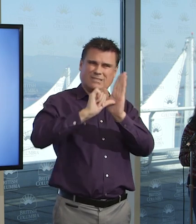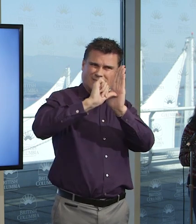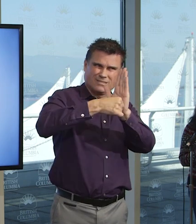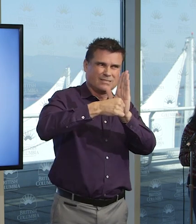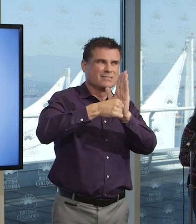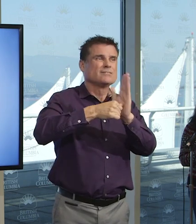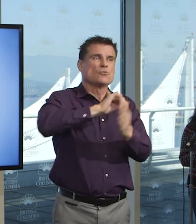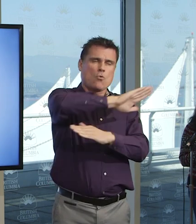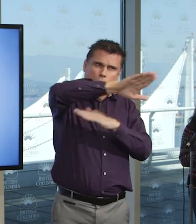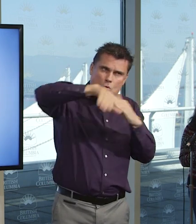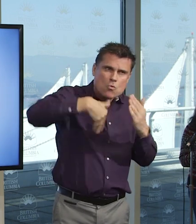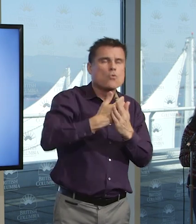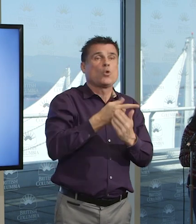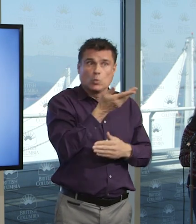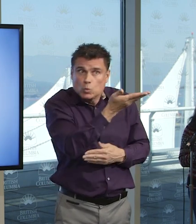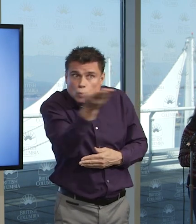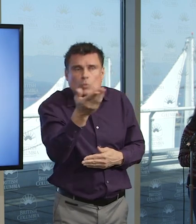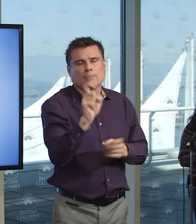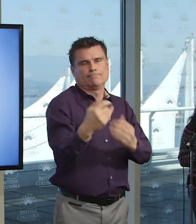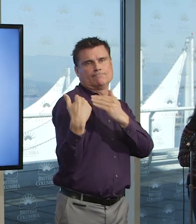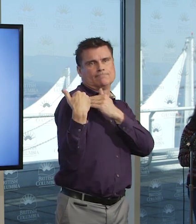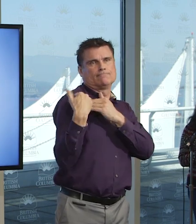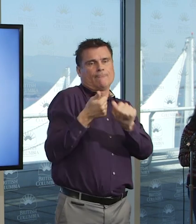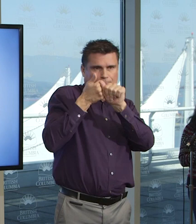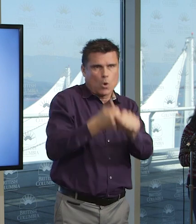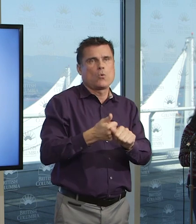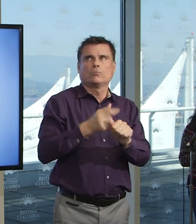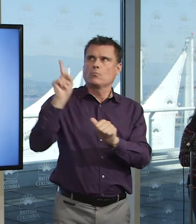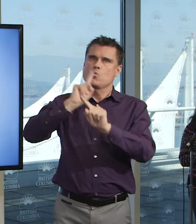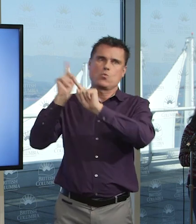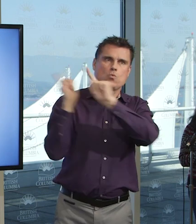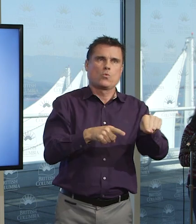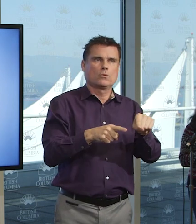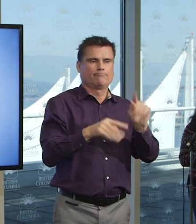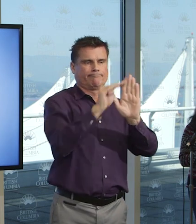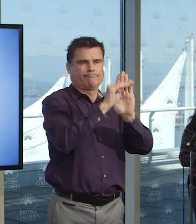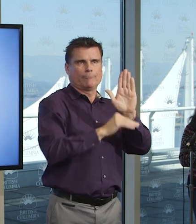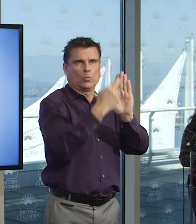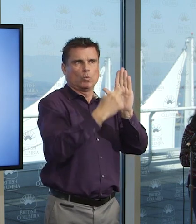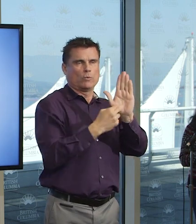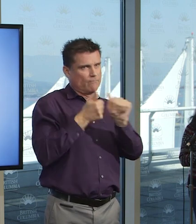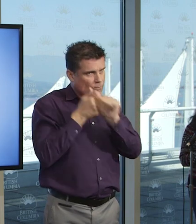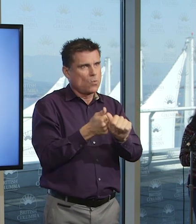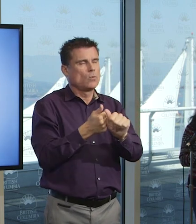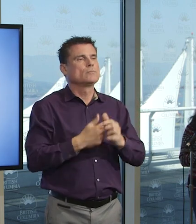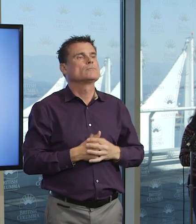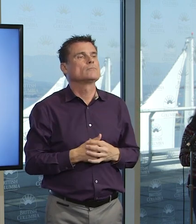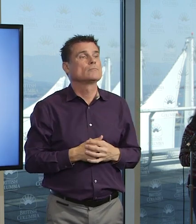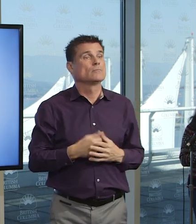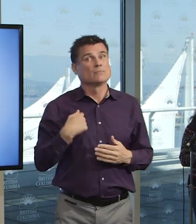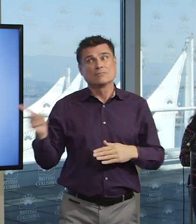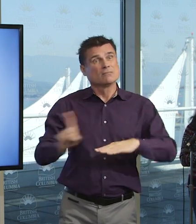here at every briefing since January, that if you're sick, stay home.